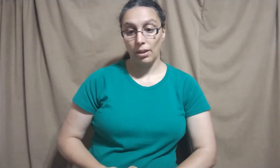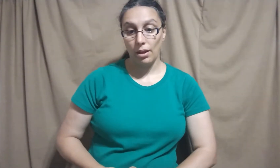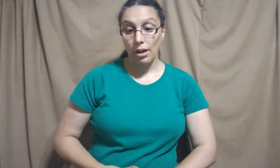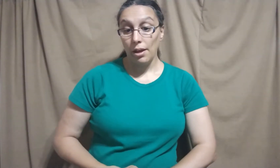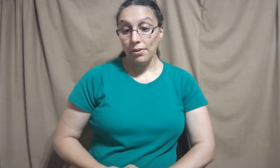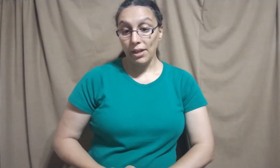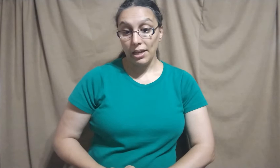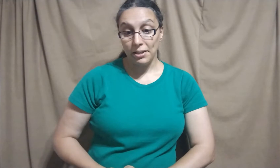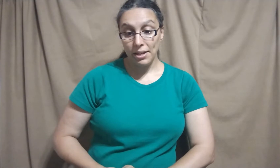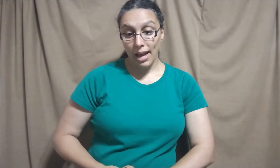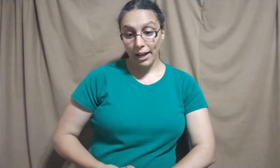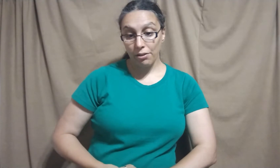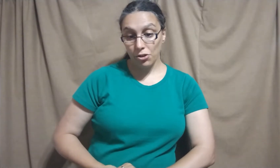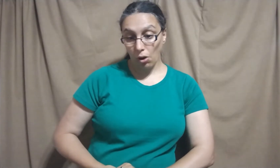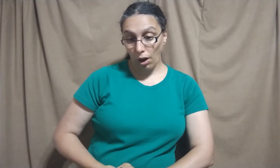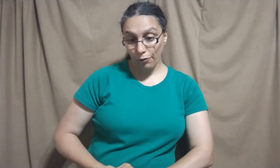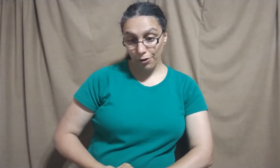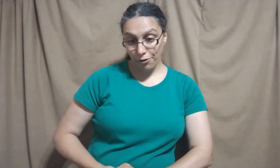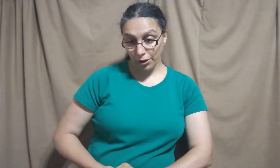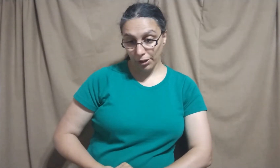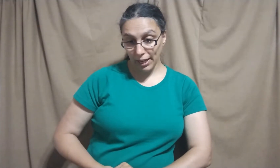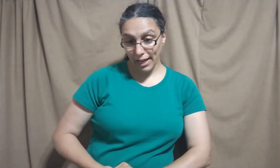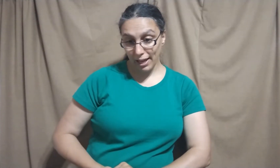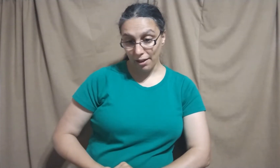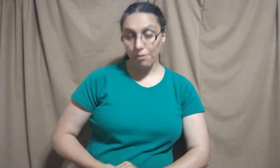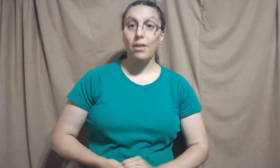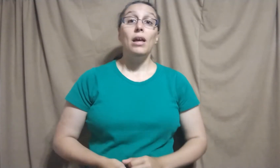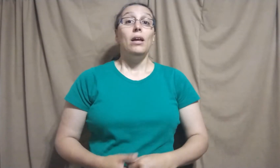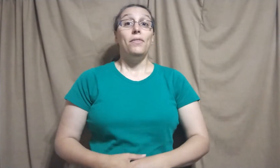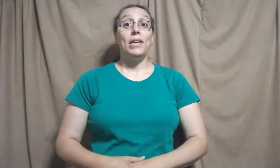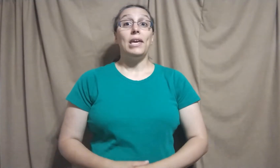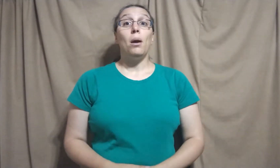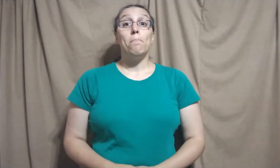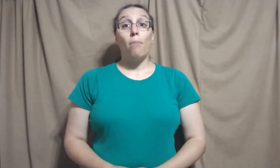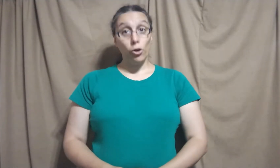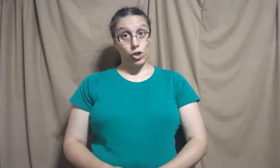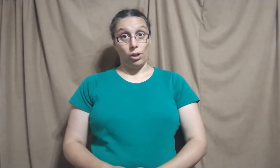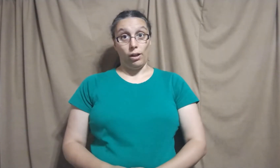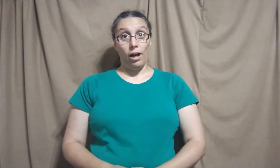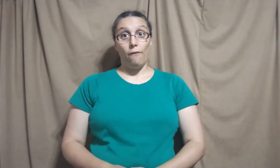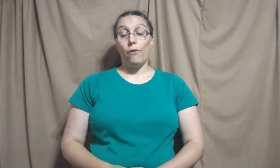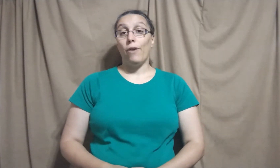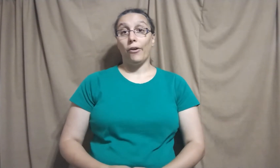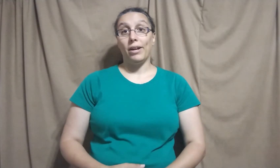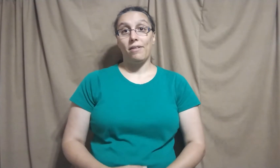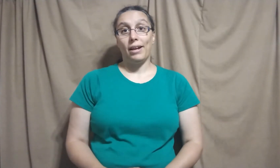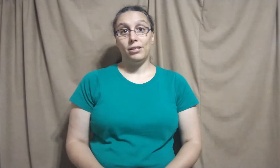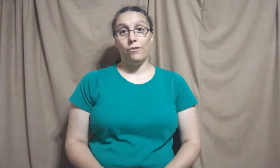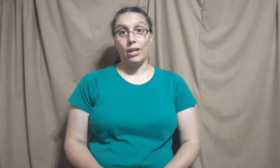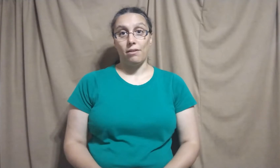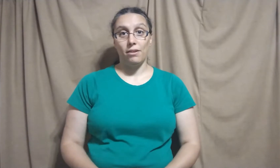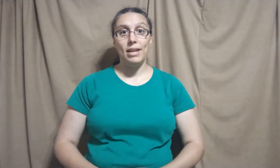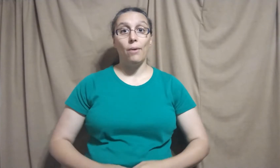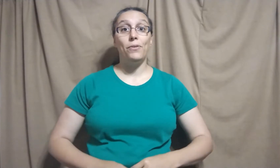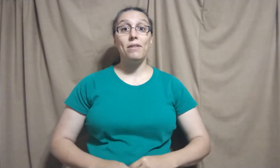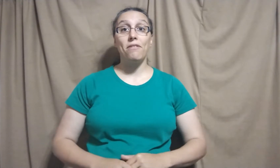The next officer is the marshal of various activities. Now, this